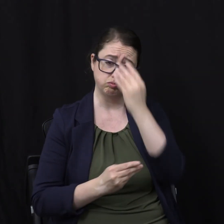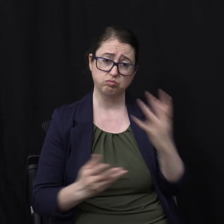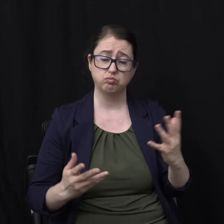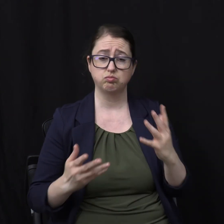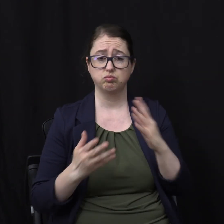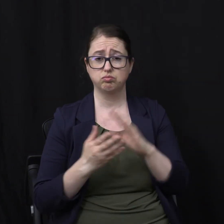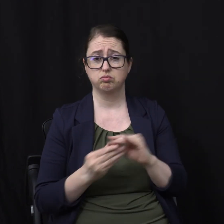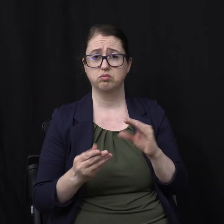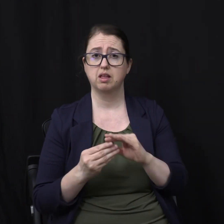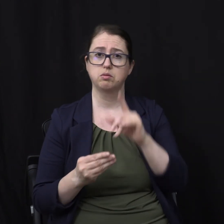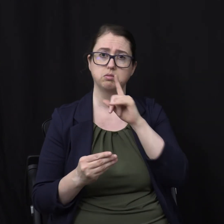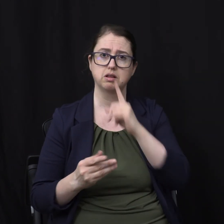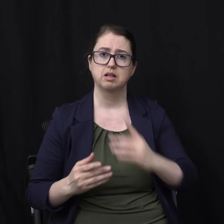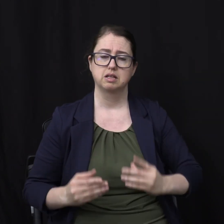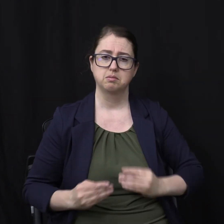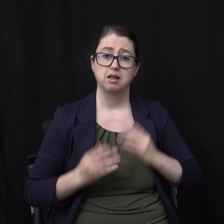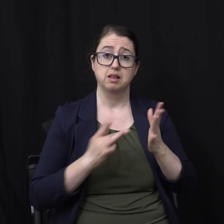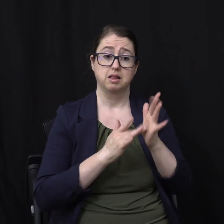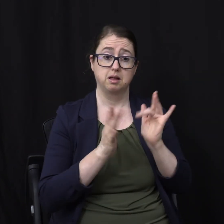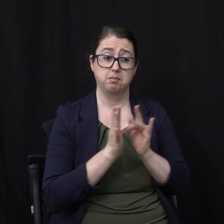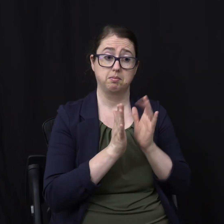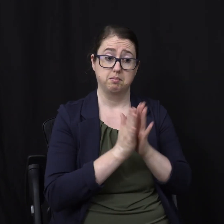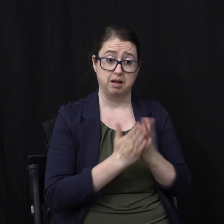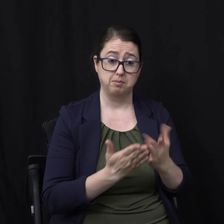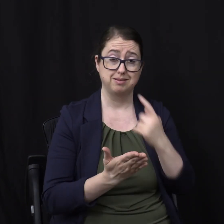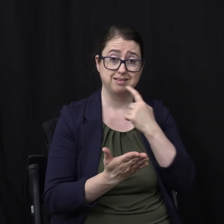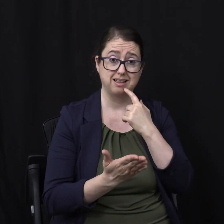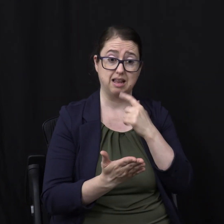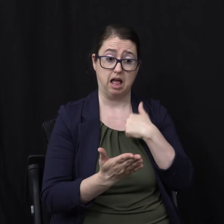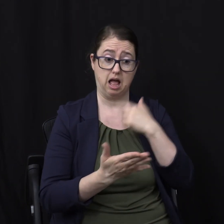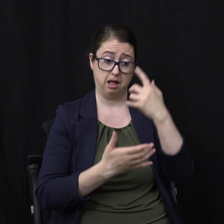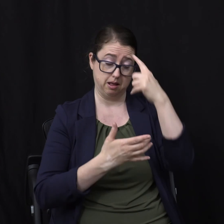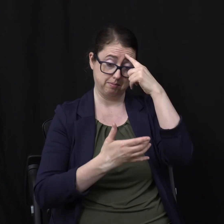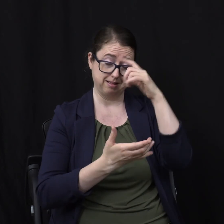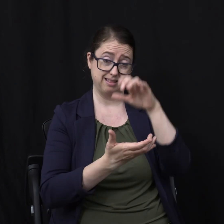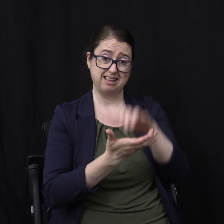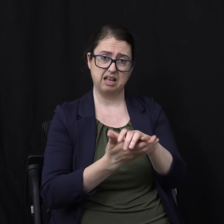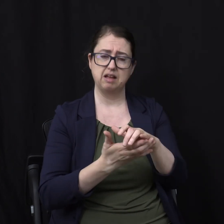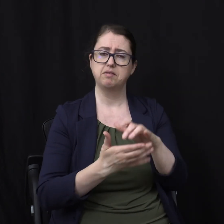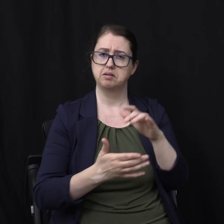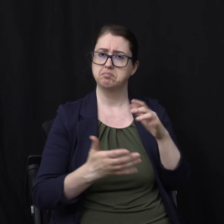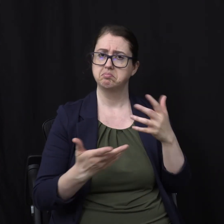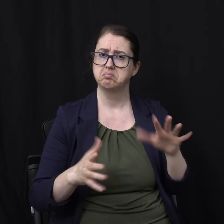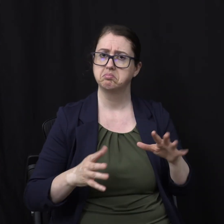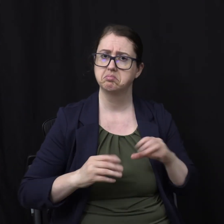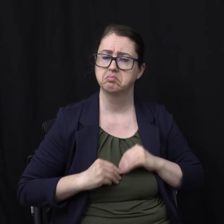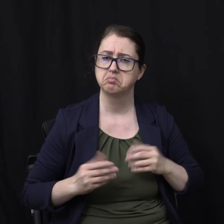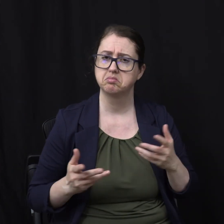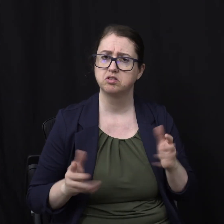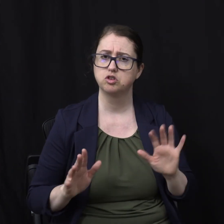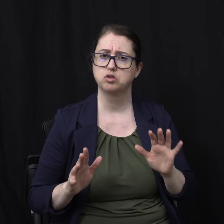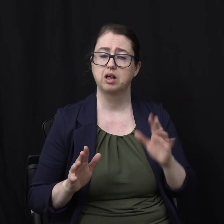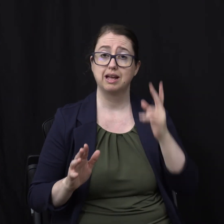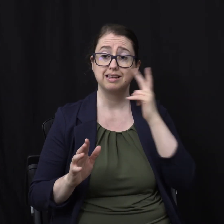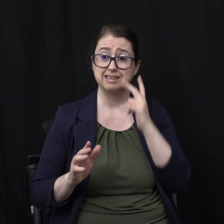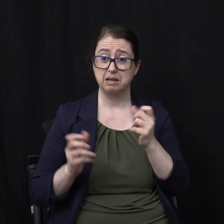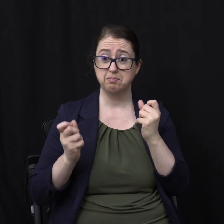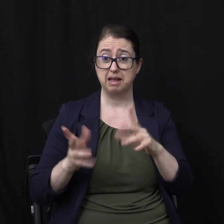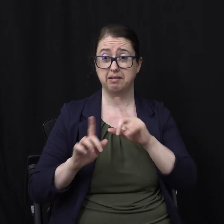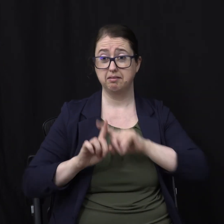inspired enough Just because it's true The Bible says it I believe it That settles it I'm inspired enough When I see that The myths are deadly To save